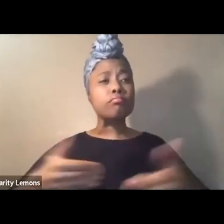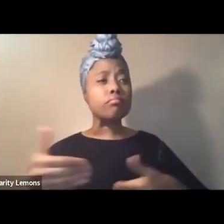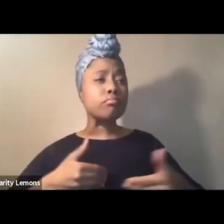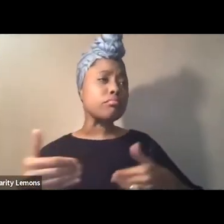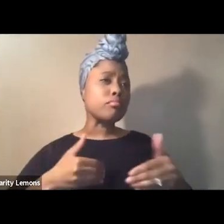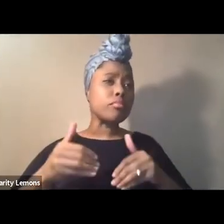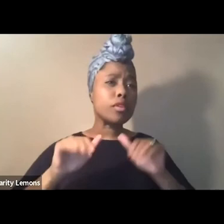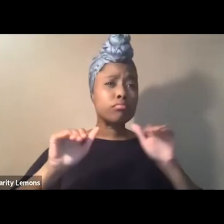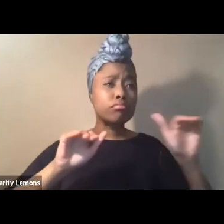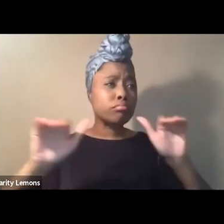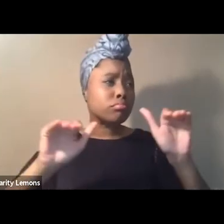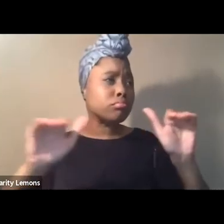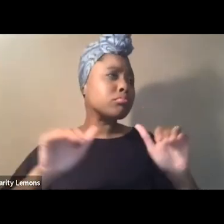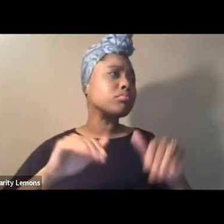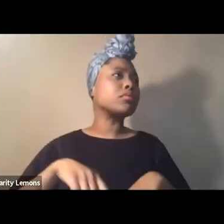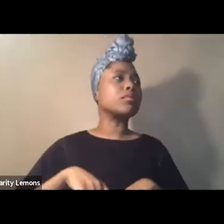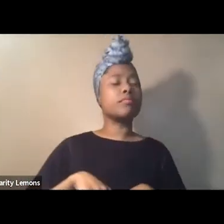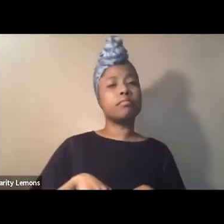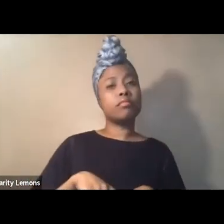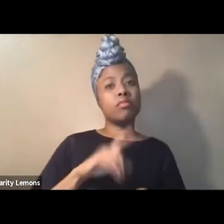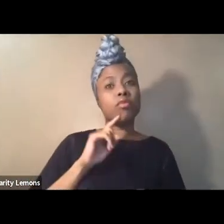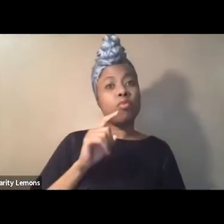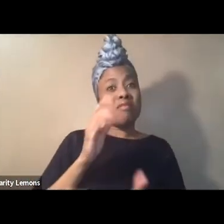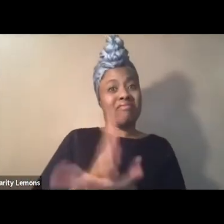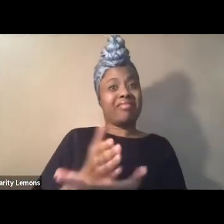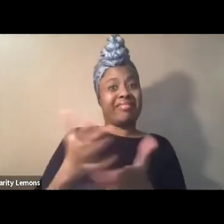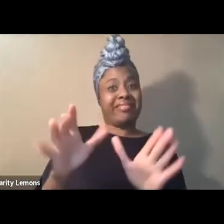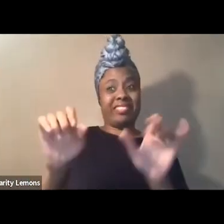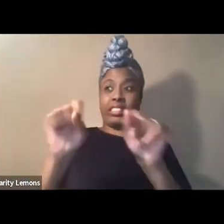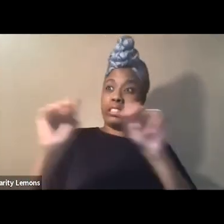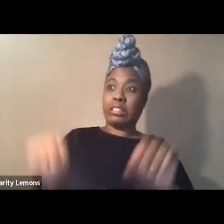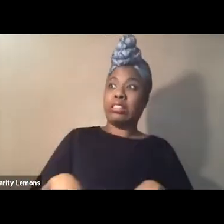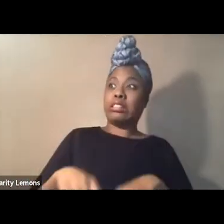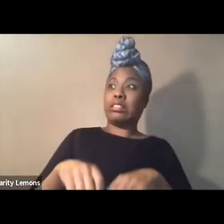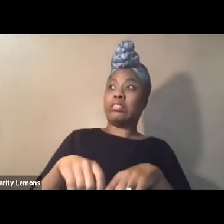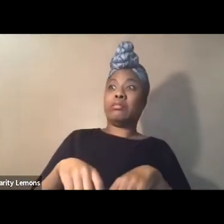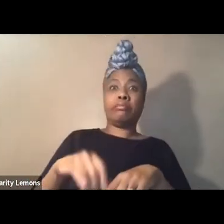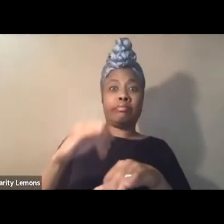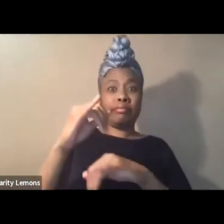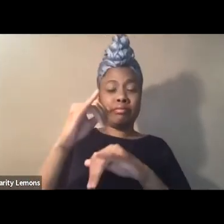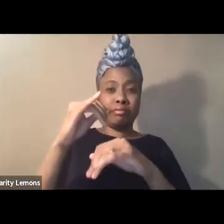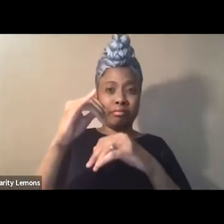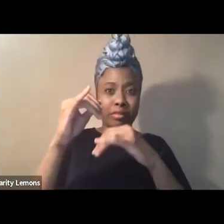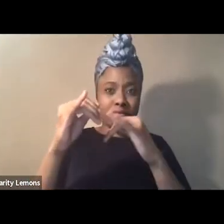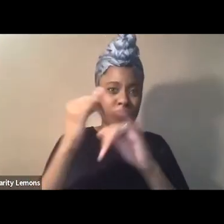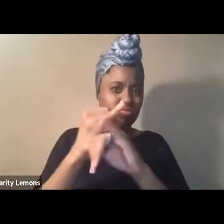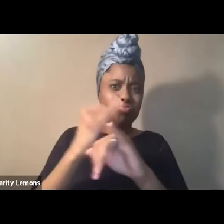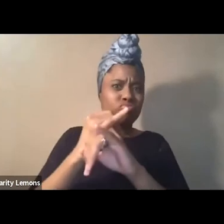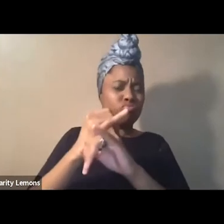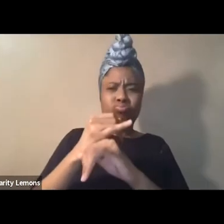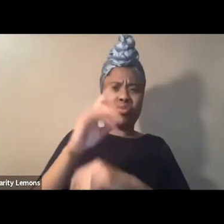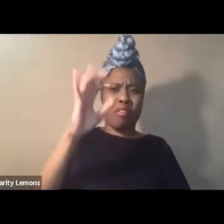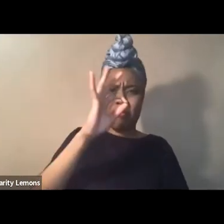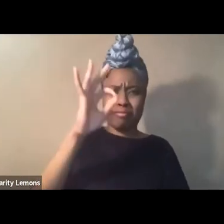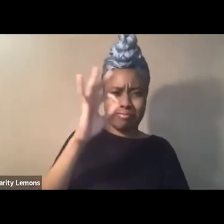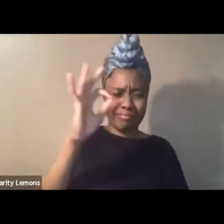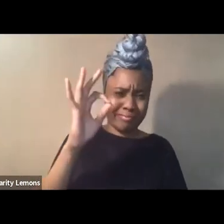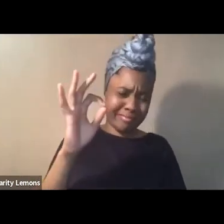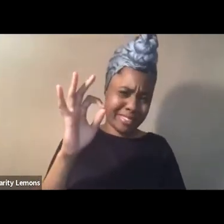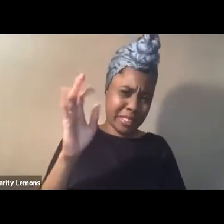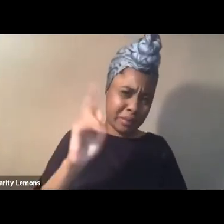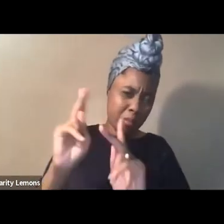this if we are to abolish systems and practices of anti-blackness as philippinic people we have to reject